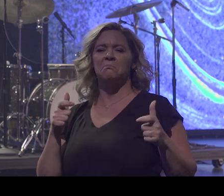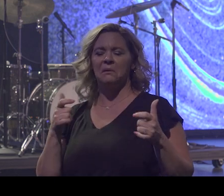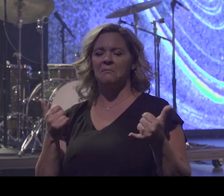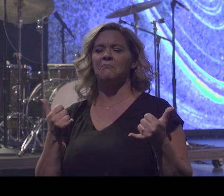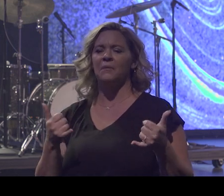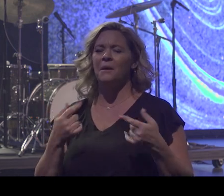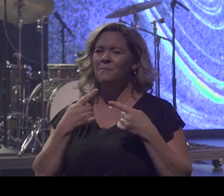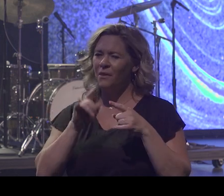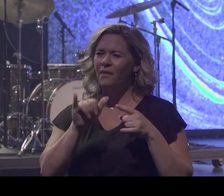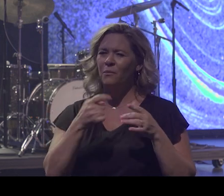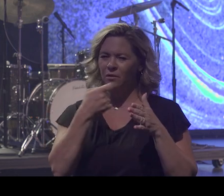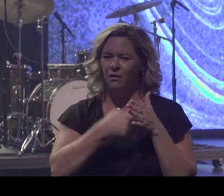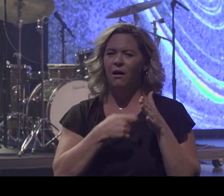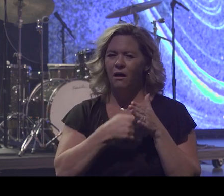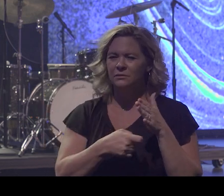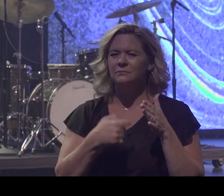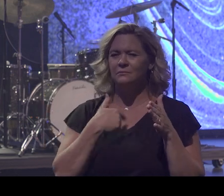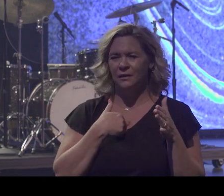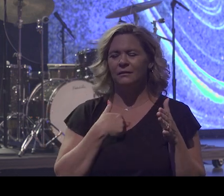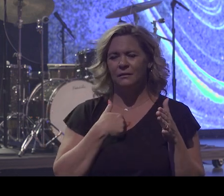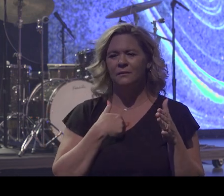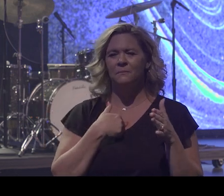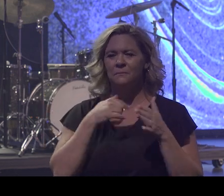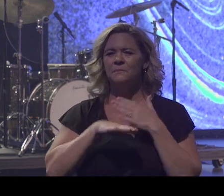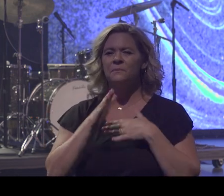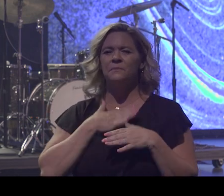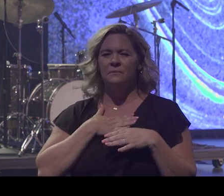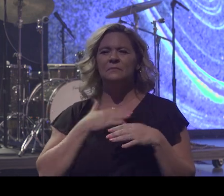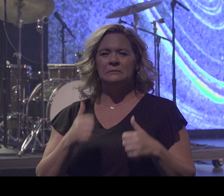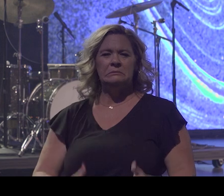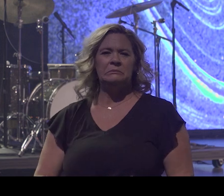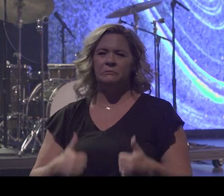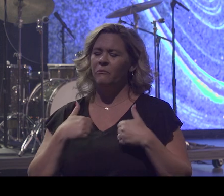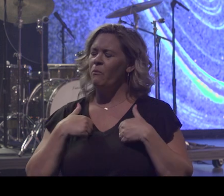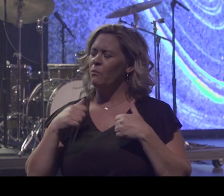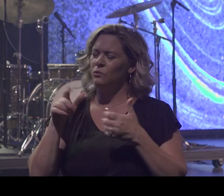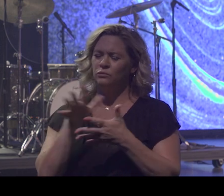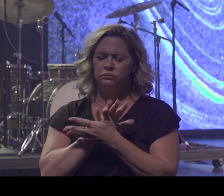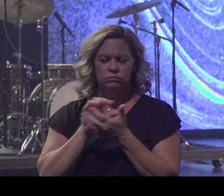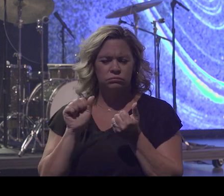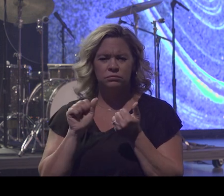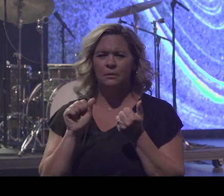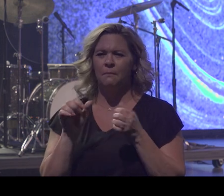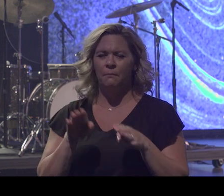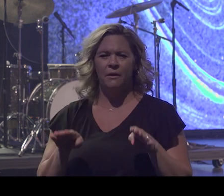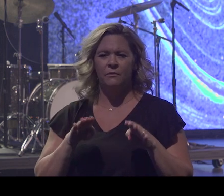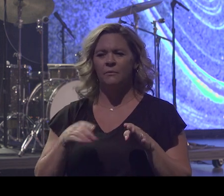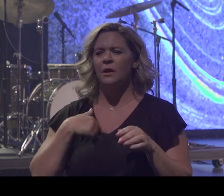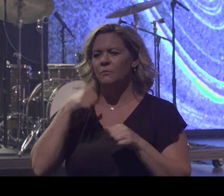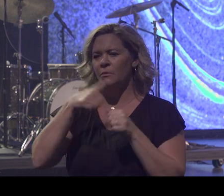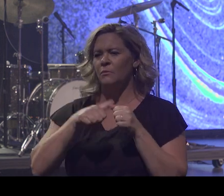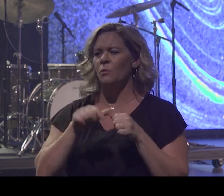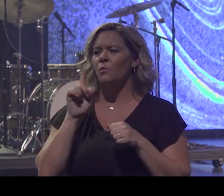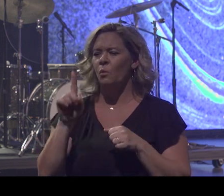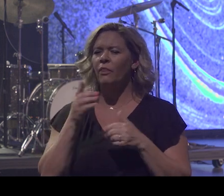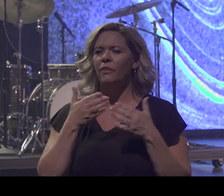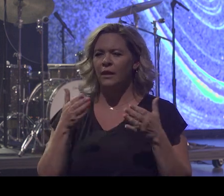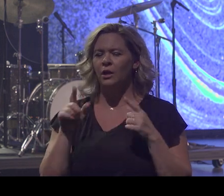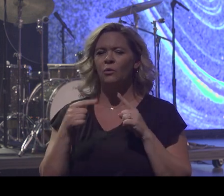in my life with the destructive behavior. But I just remember one thing that I did with younger players because I was